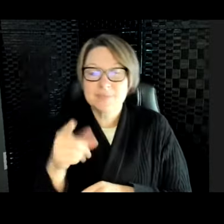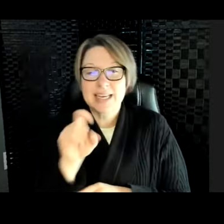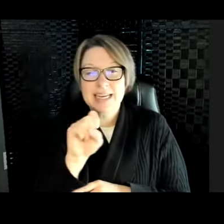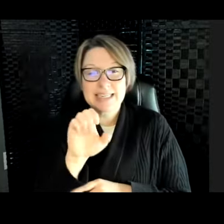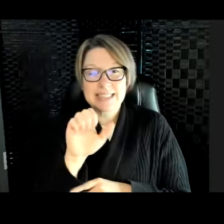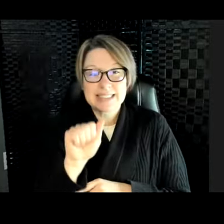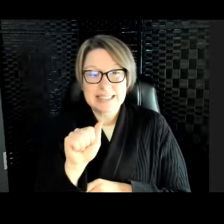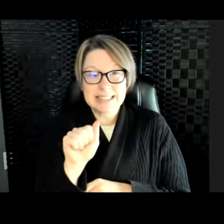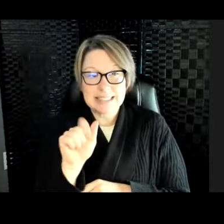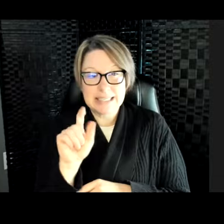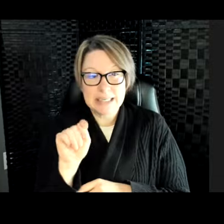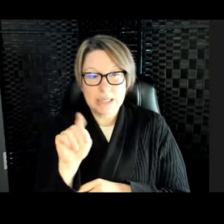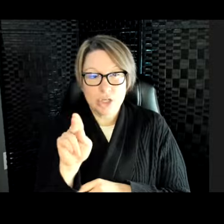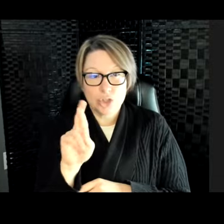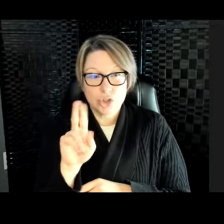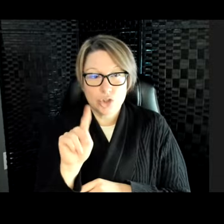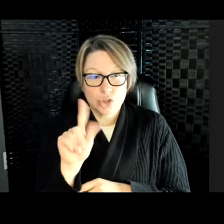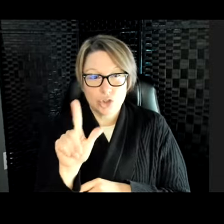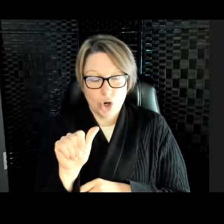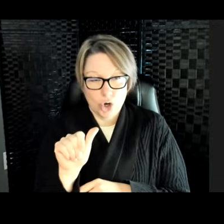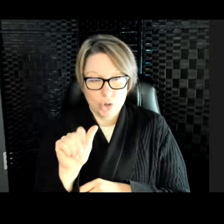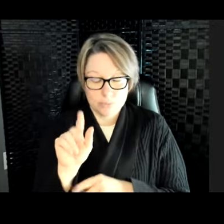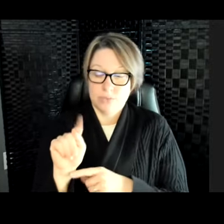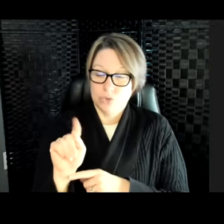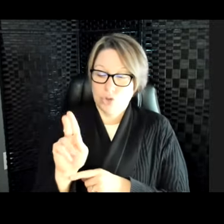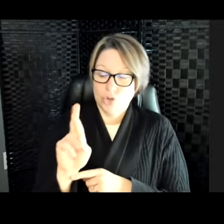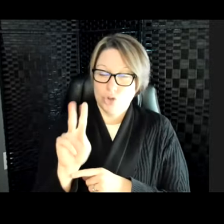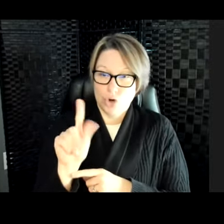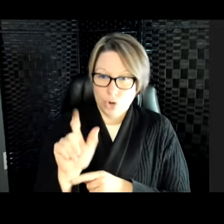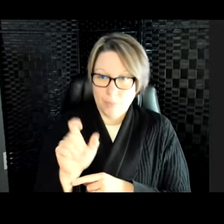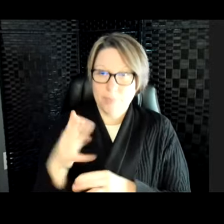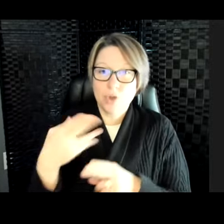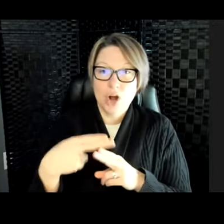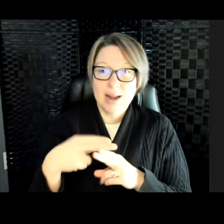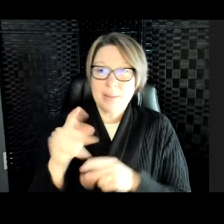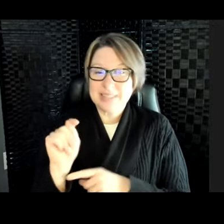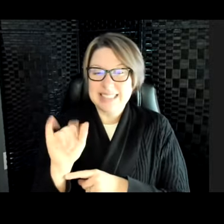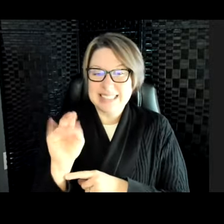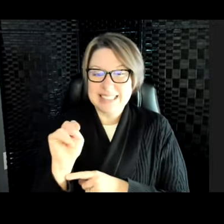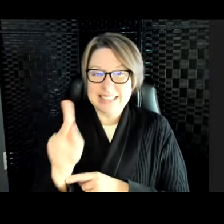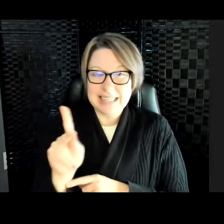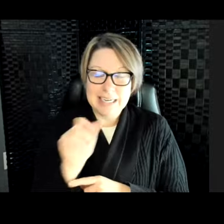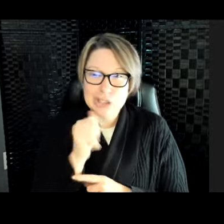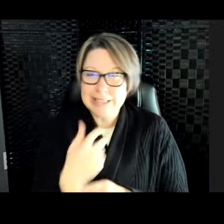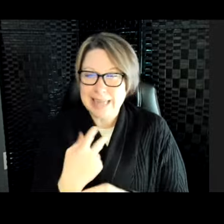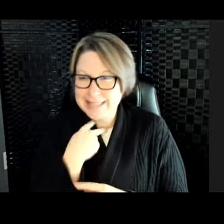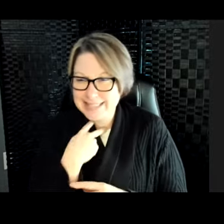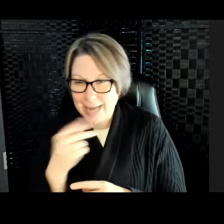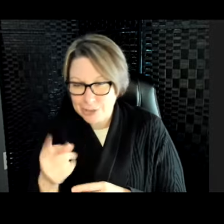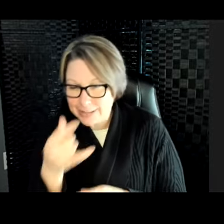sea turtle, and her name is Tink. And she is not stuck. She is just doing something silly. But you can see